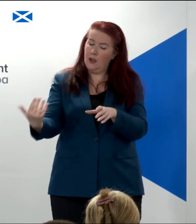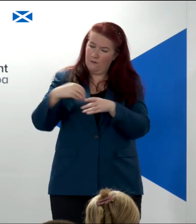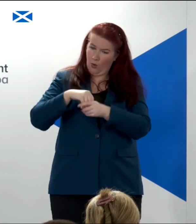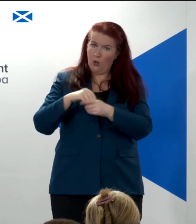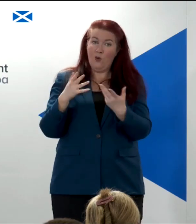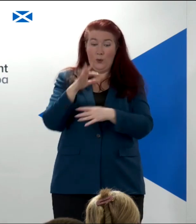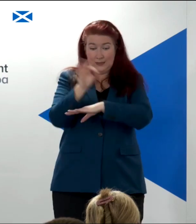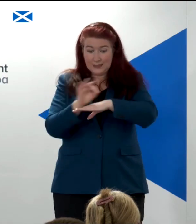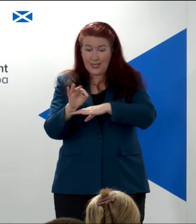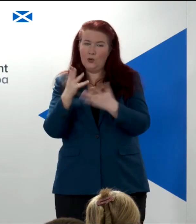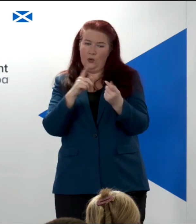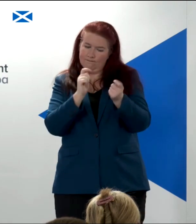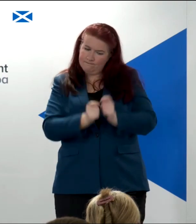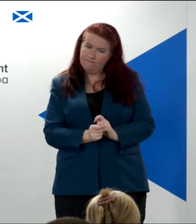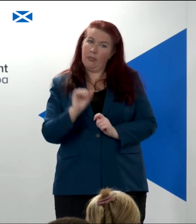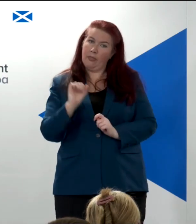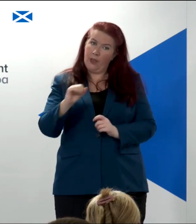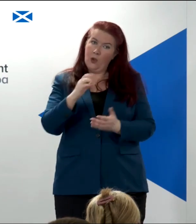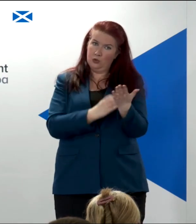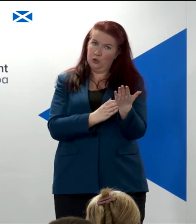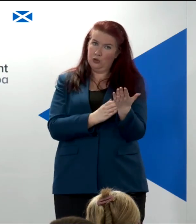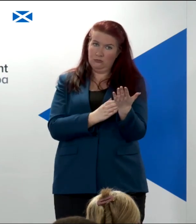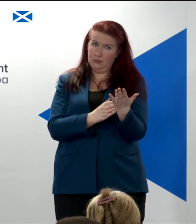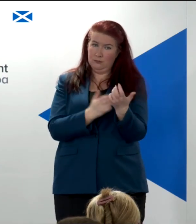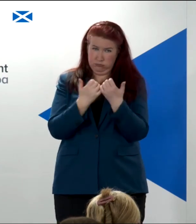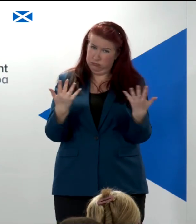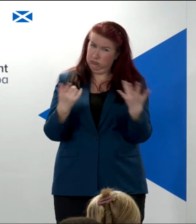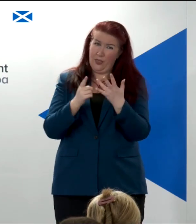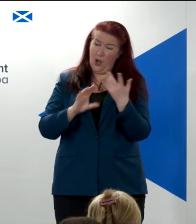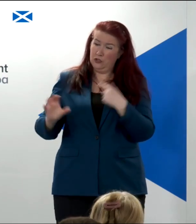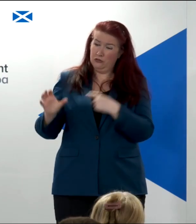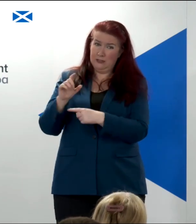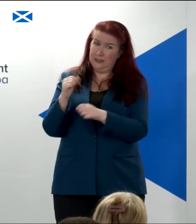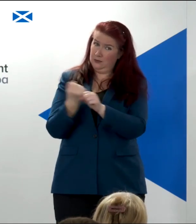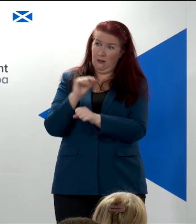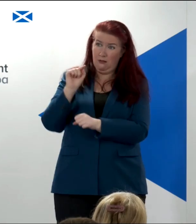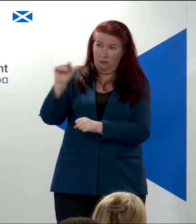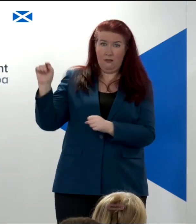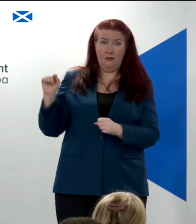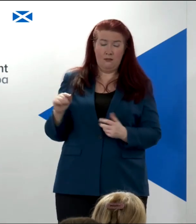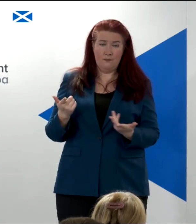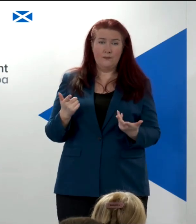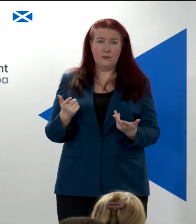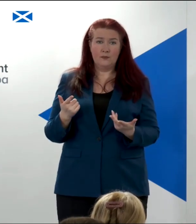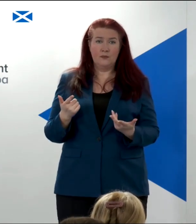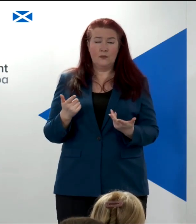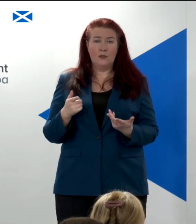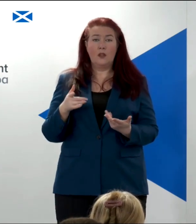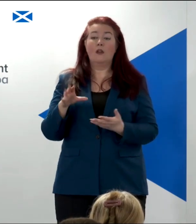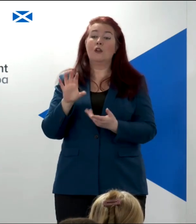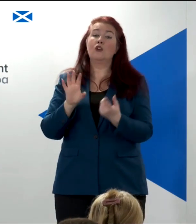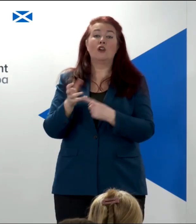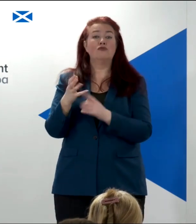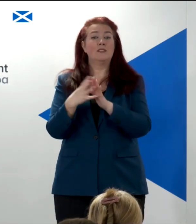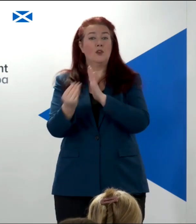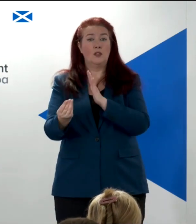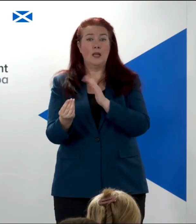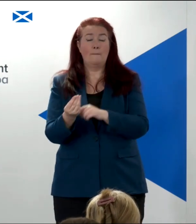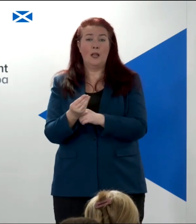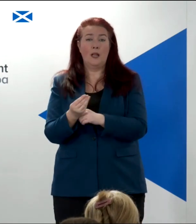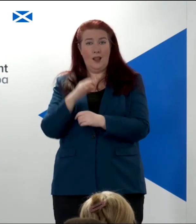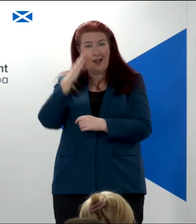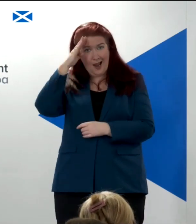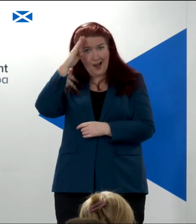indeed amending their constitutions. The countries which have amended their constitutions include Ireland,